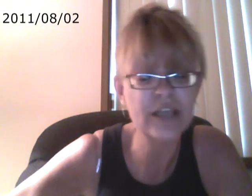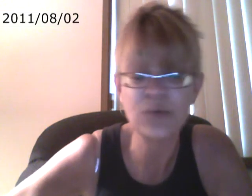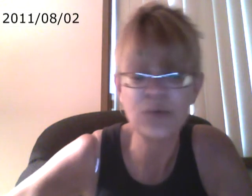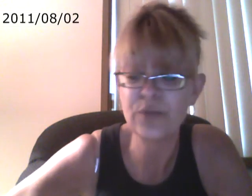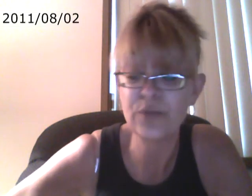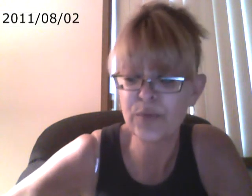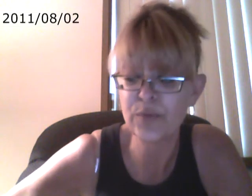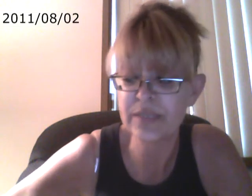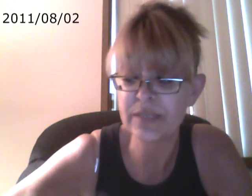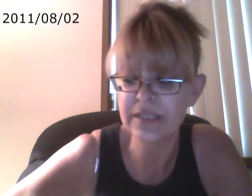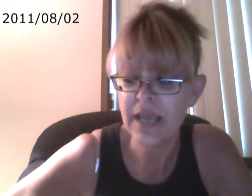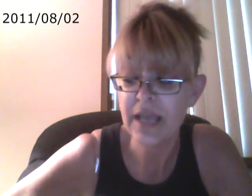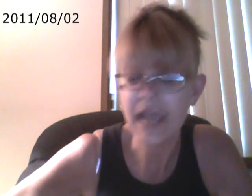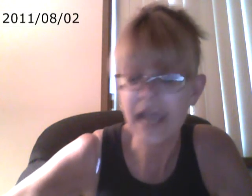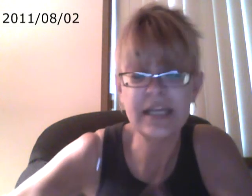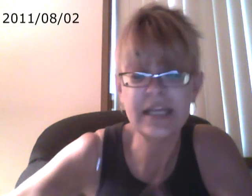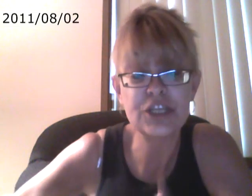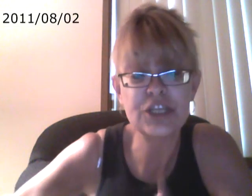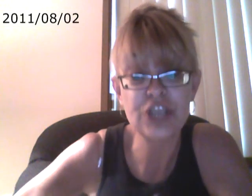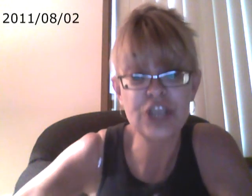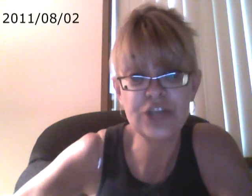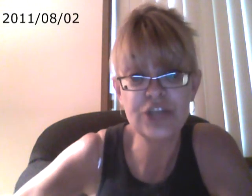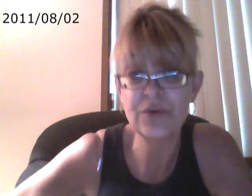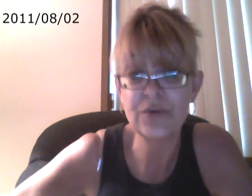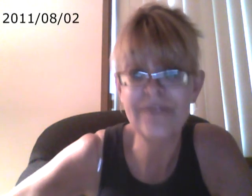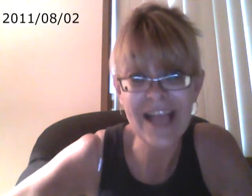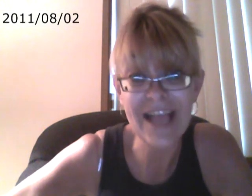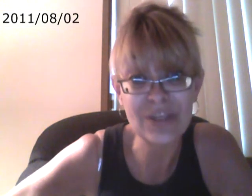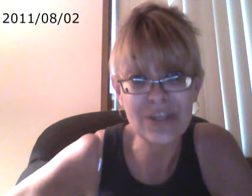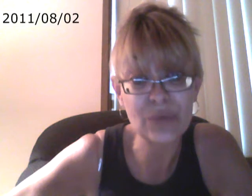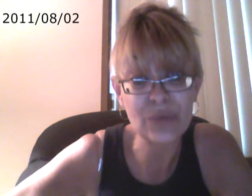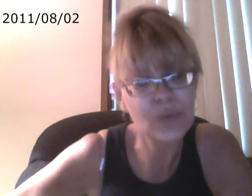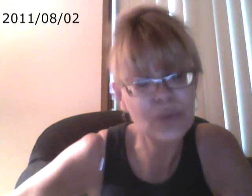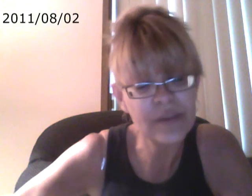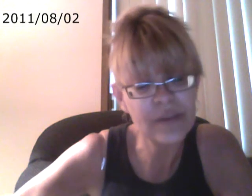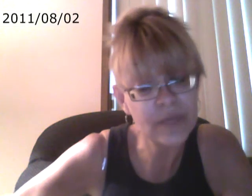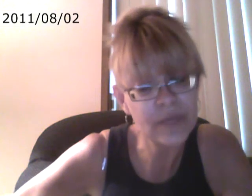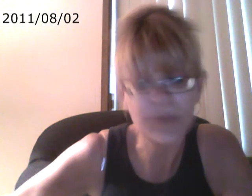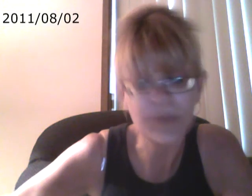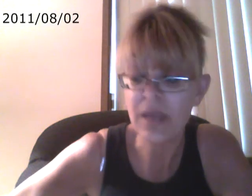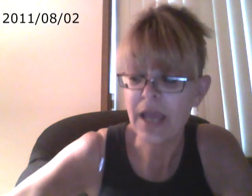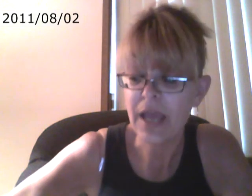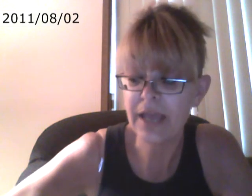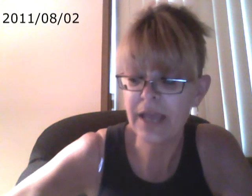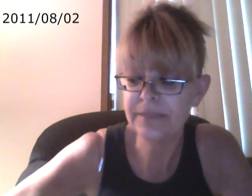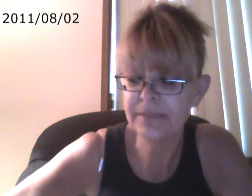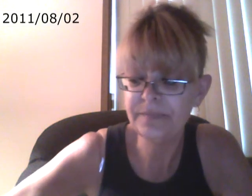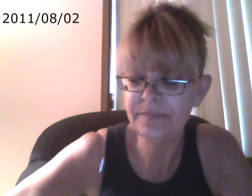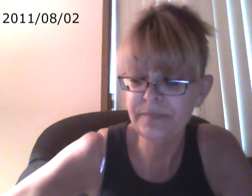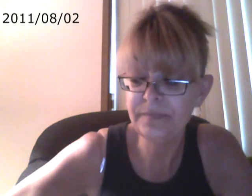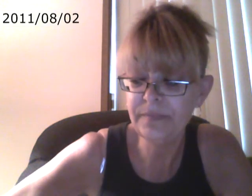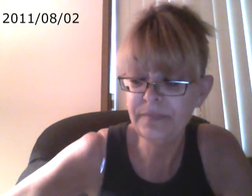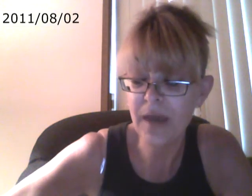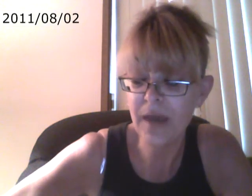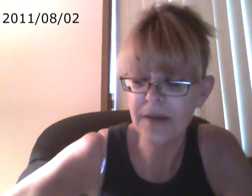what your purpose is and exchange your value with other people. And, um,